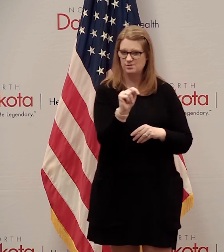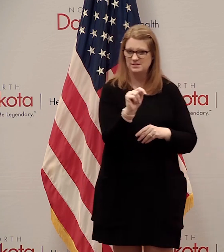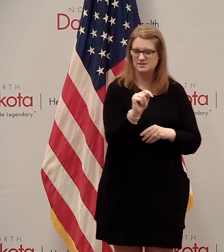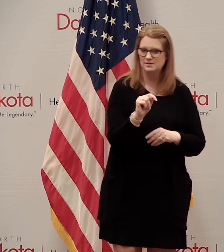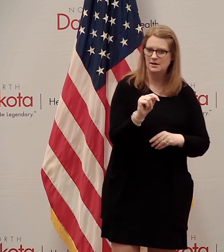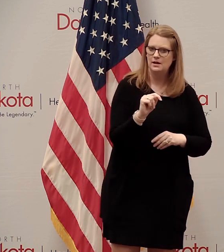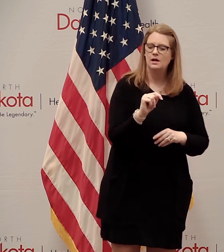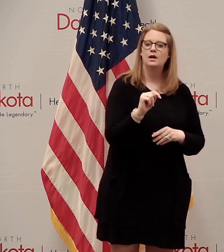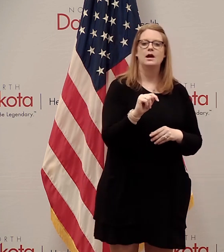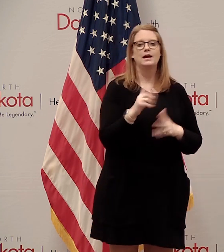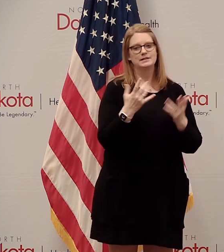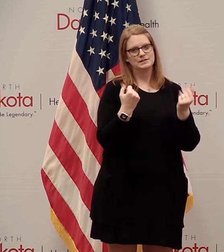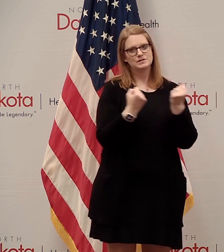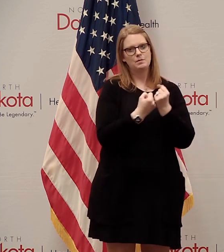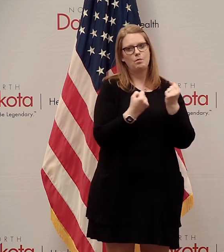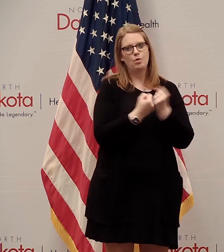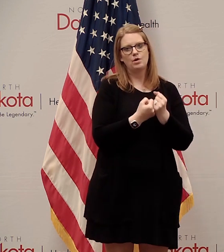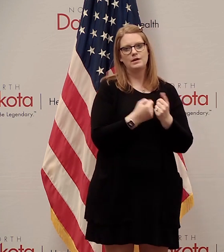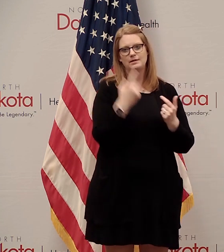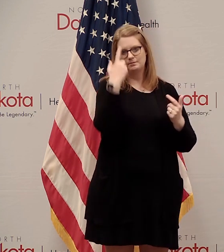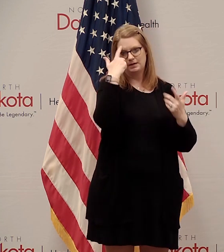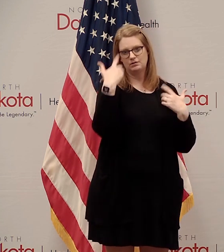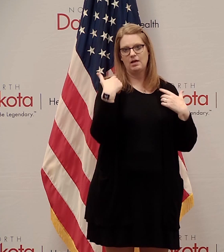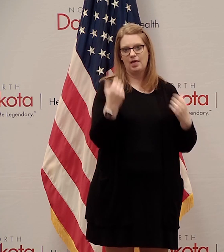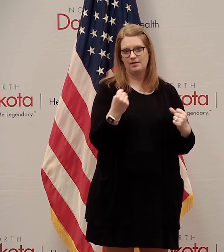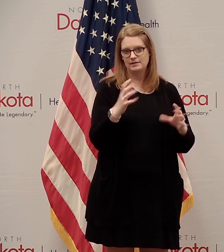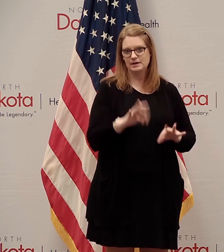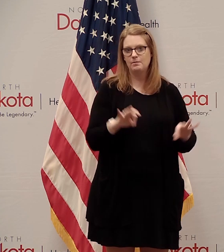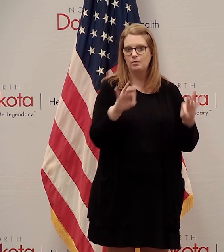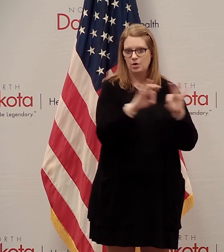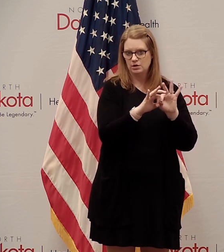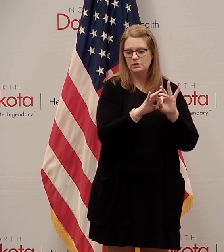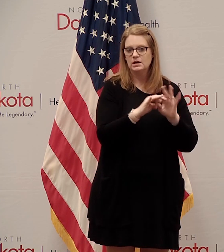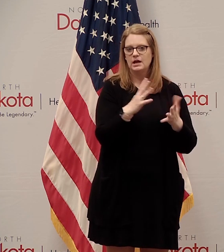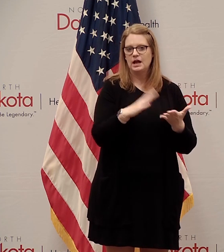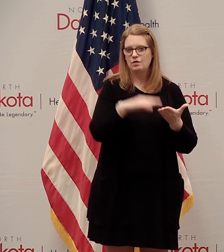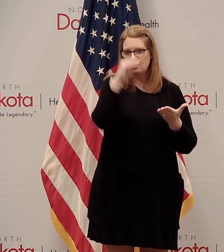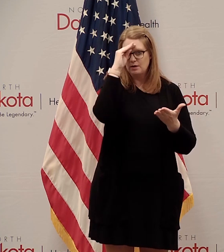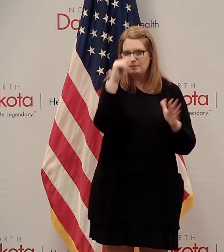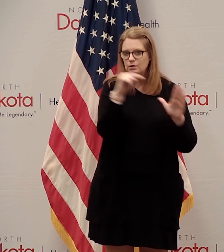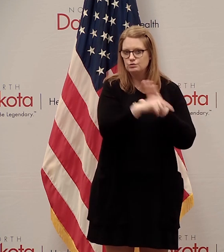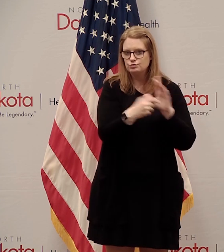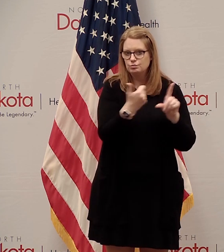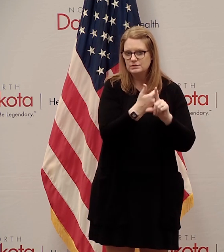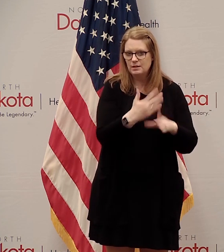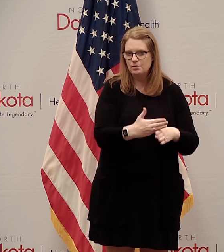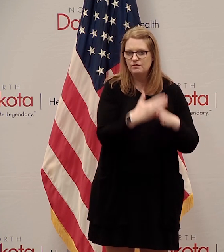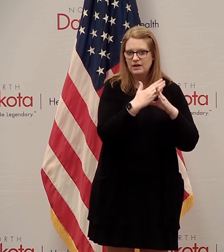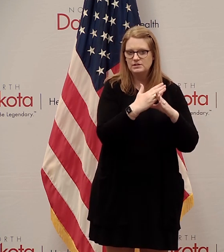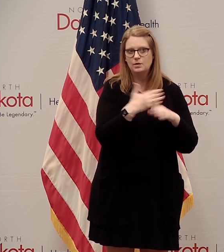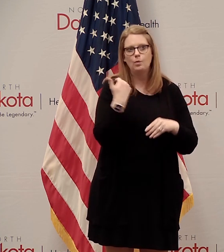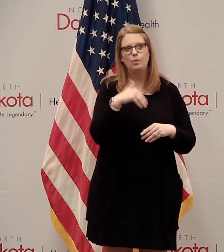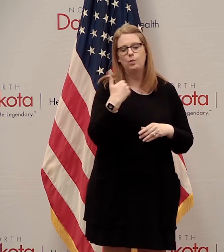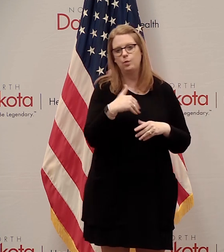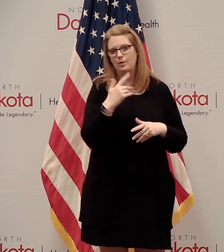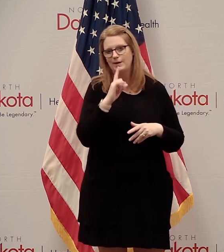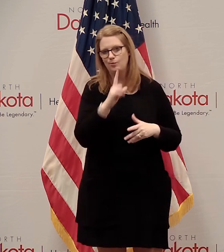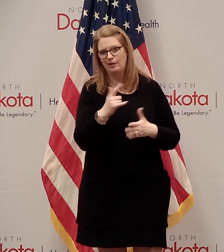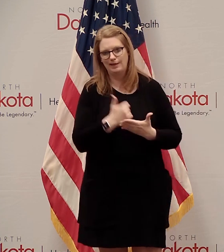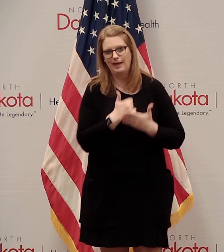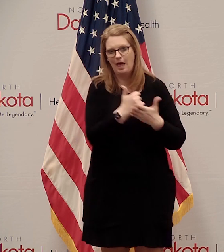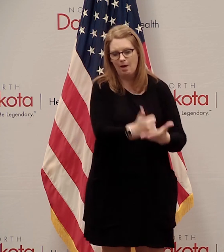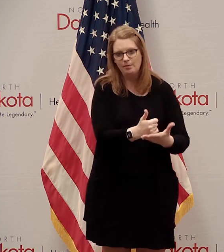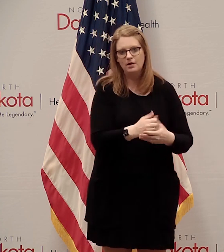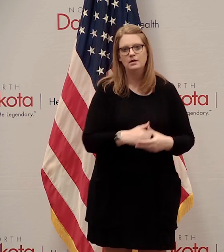And supporting your and others mental health is important and learning about suicide prevention can make the difference in the difference life of you or someone you love.